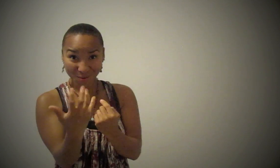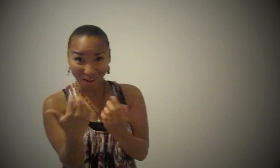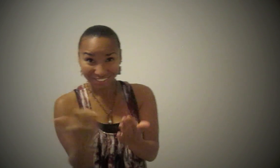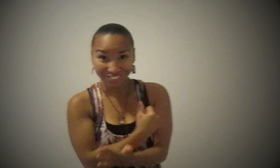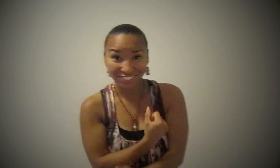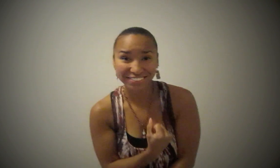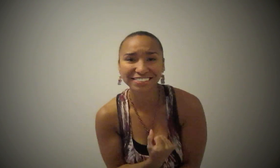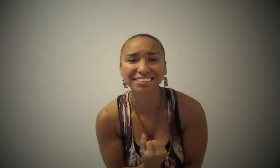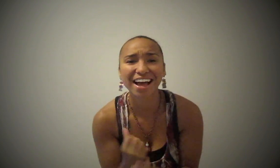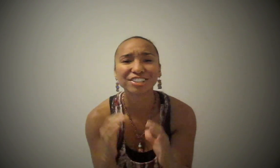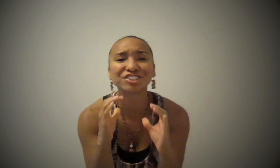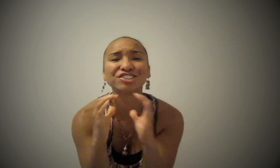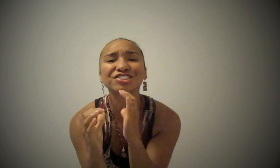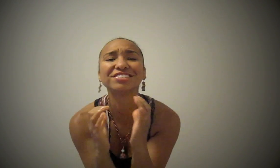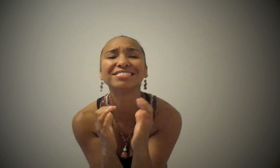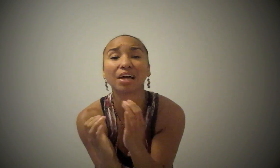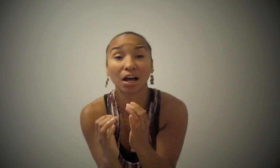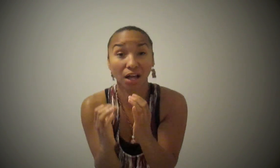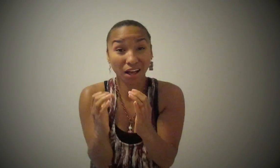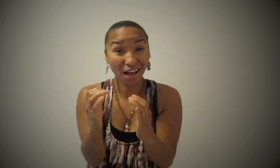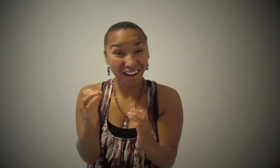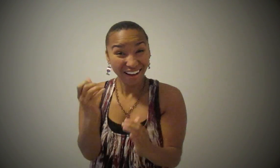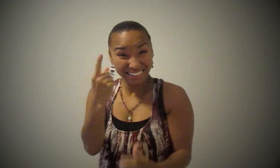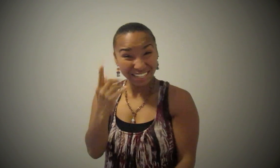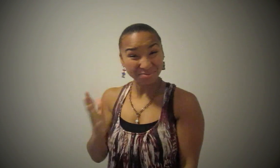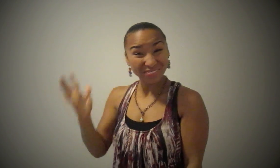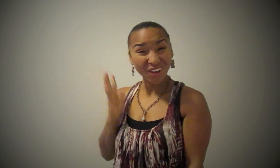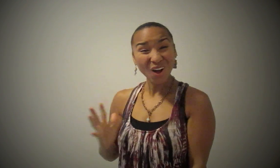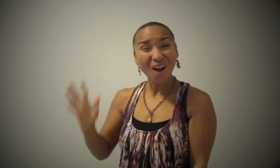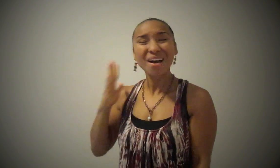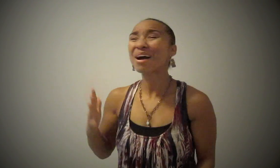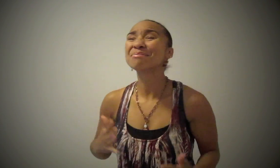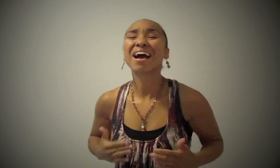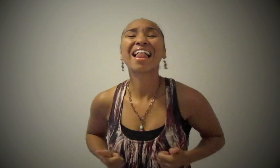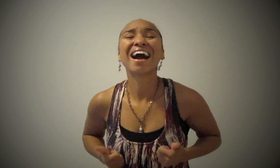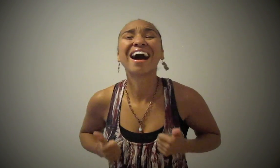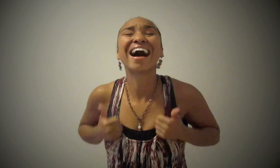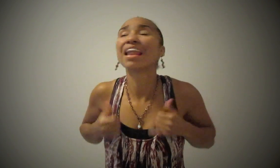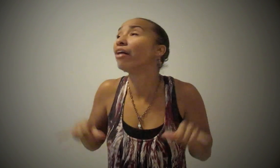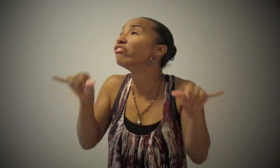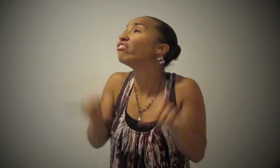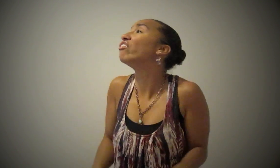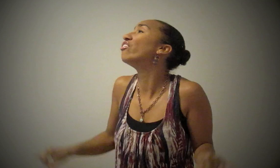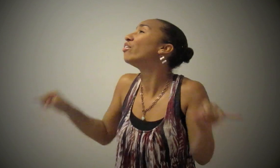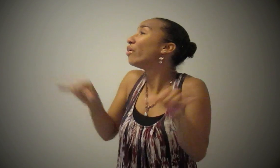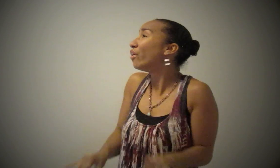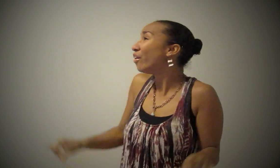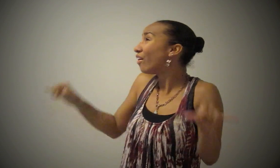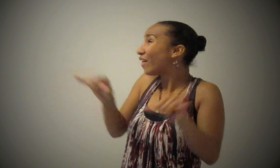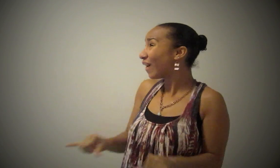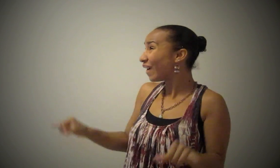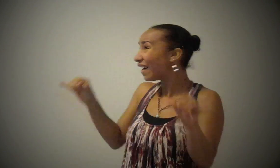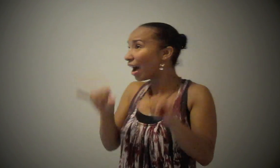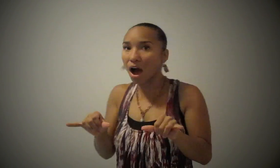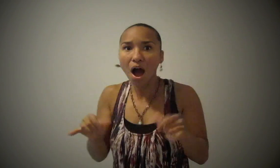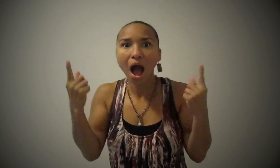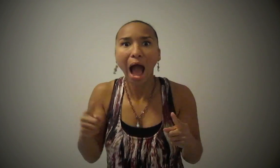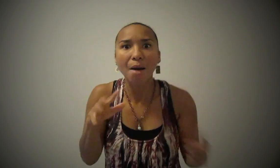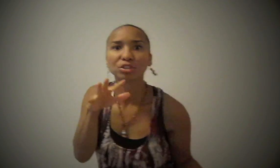maybe Before you came into my life I missed you so bad I missed you so bad I missed you so,